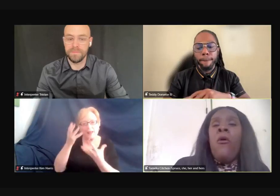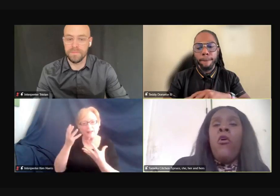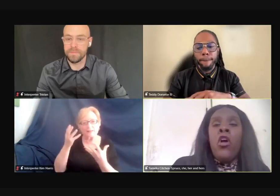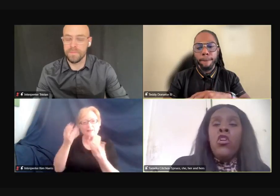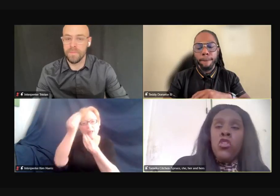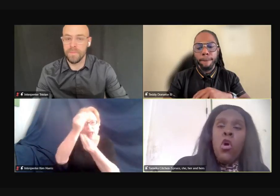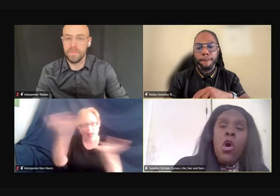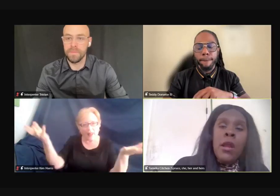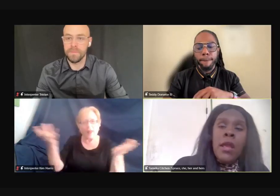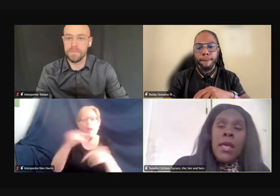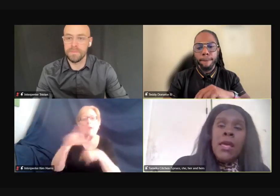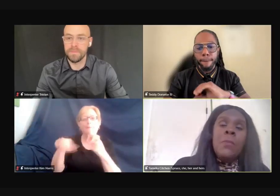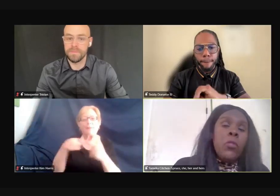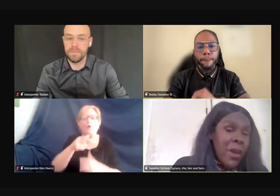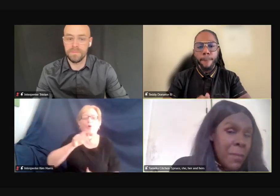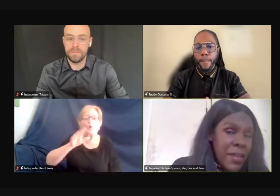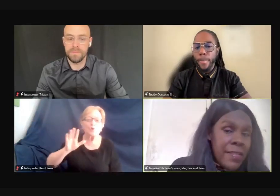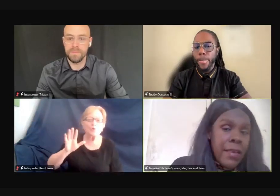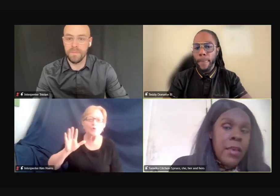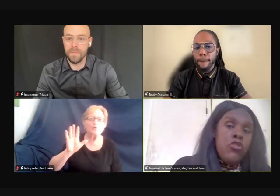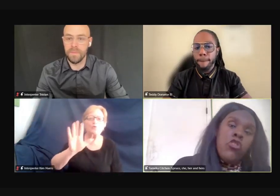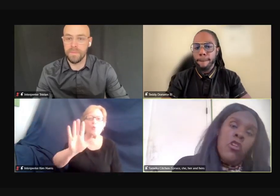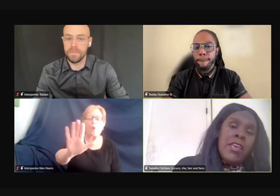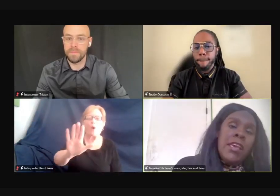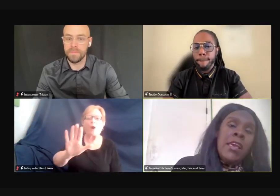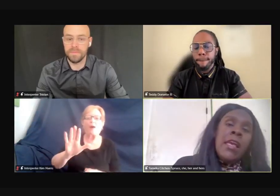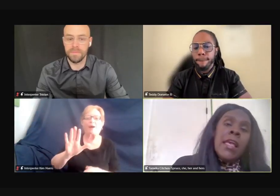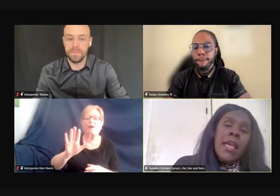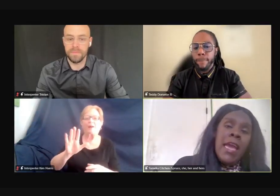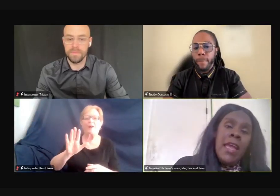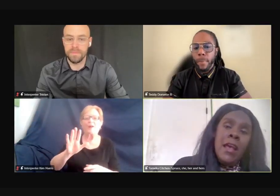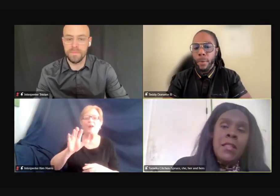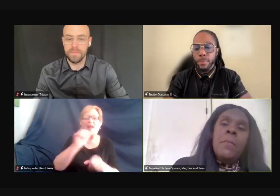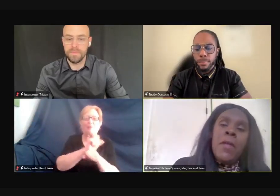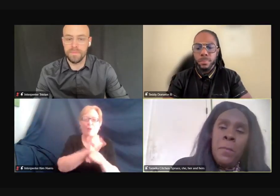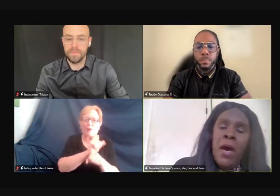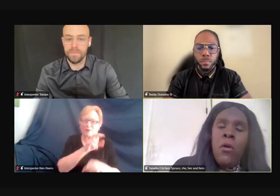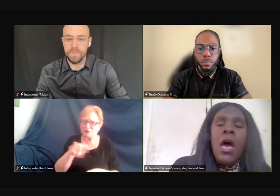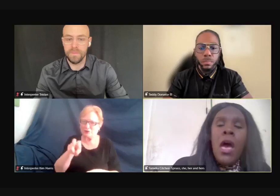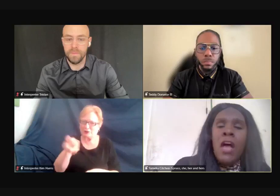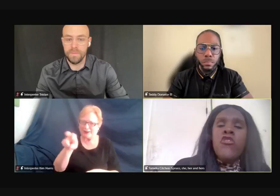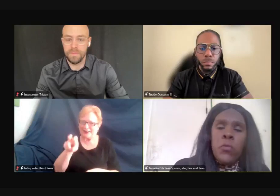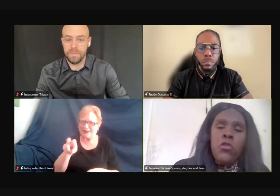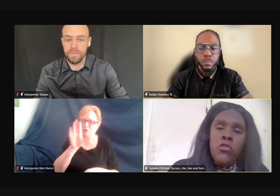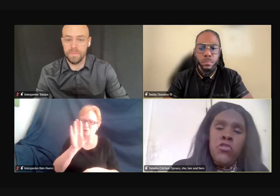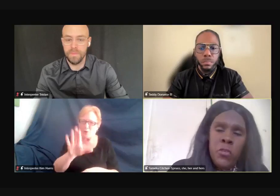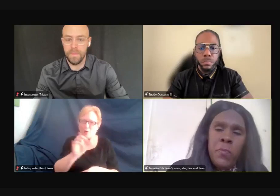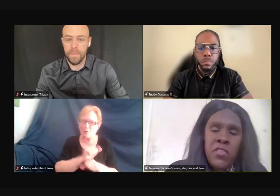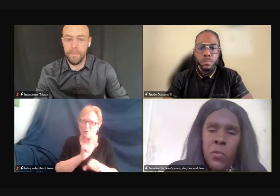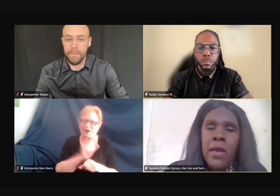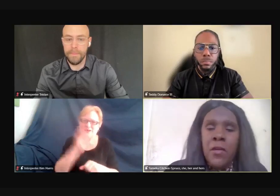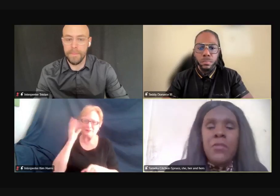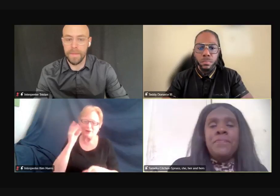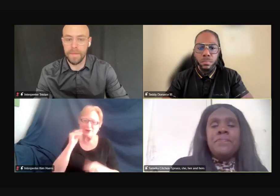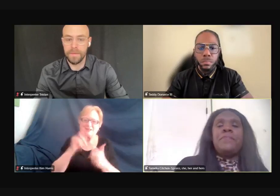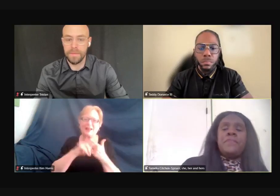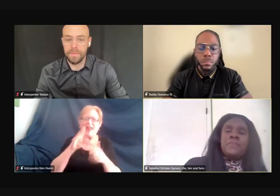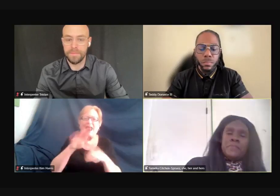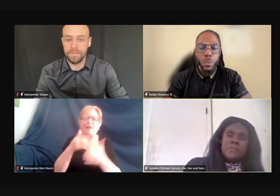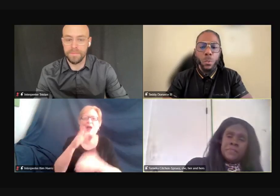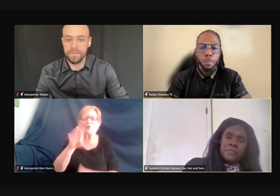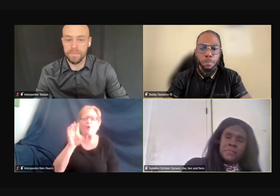bit about your employment journey, and a little bit about entrepreneurship as well.